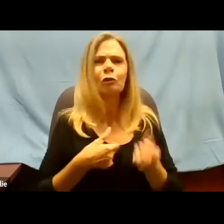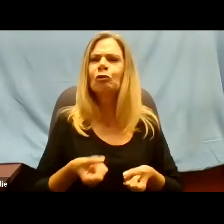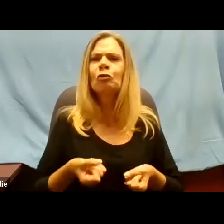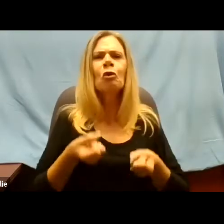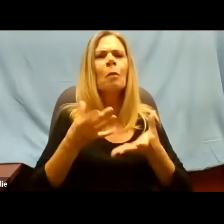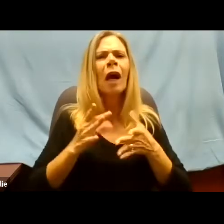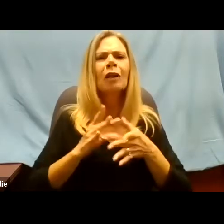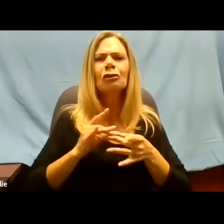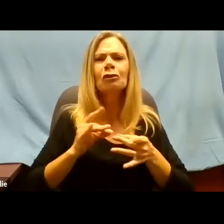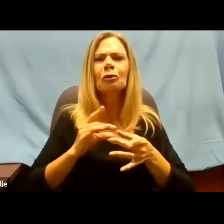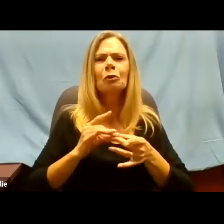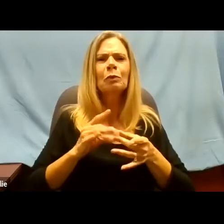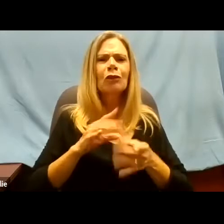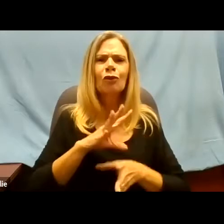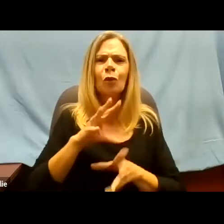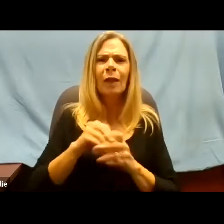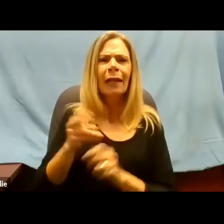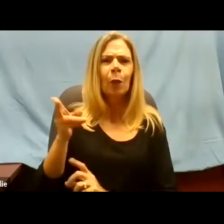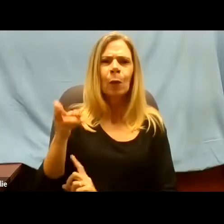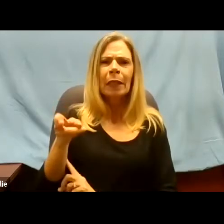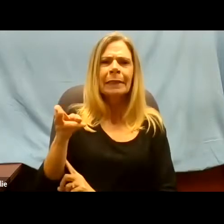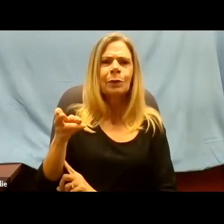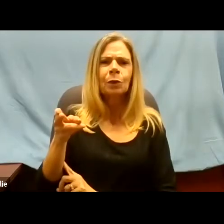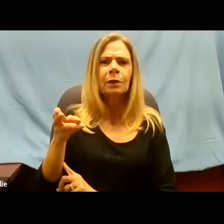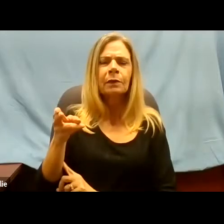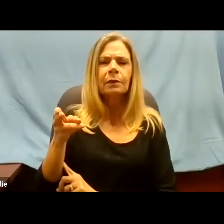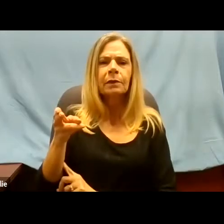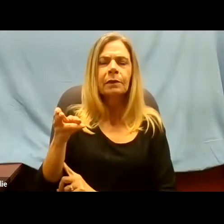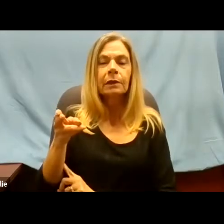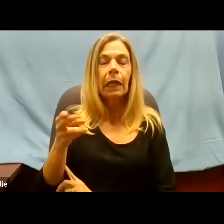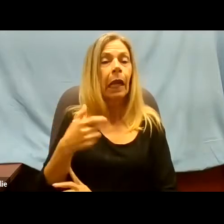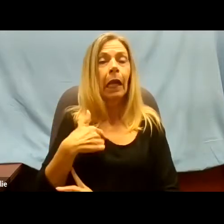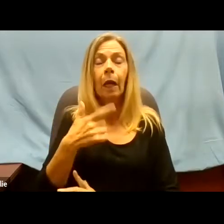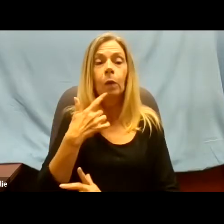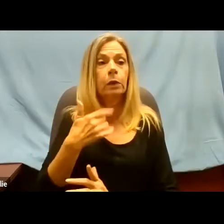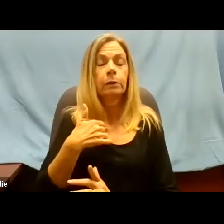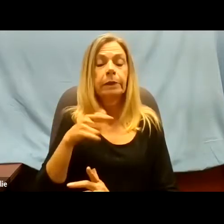history. I would be here for days.